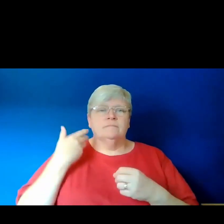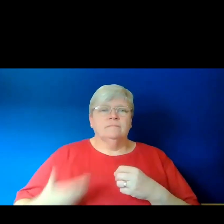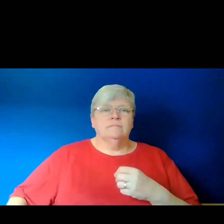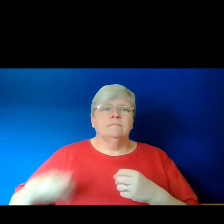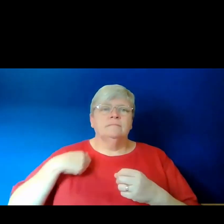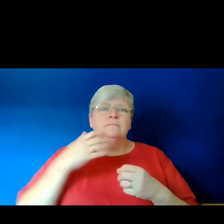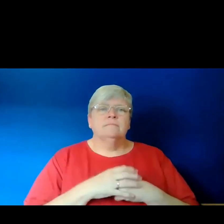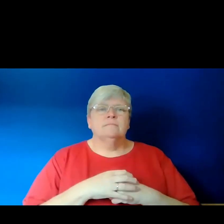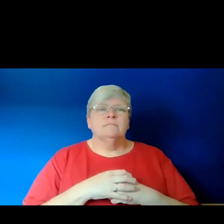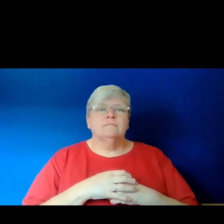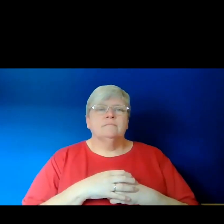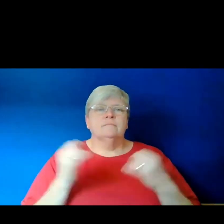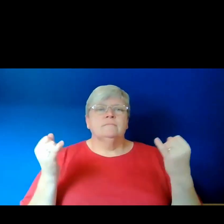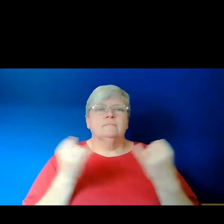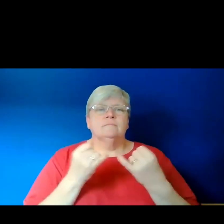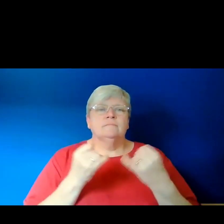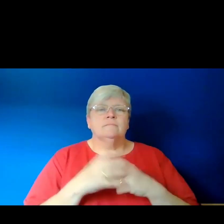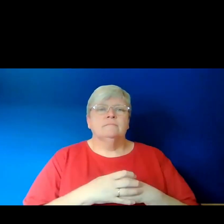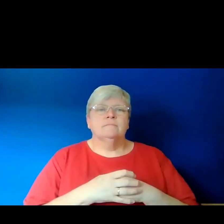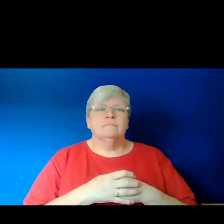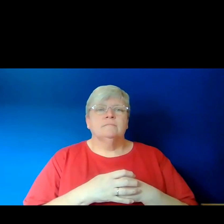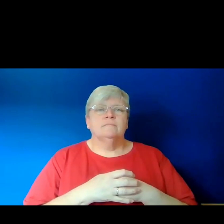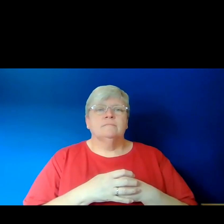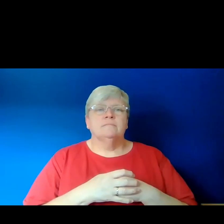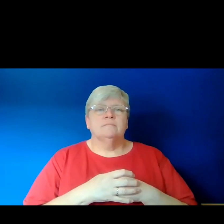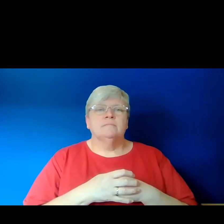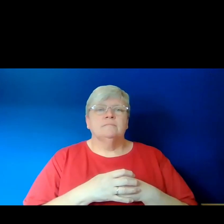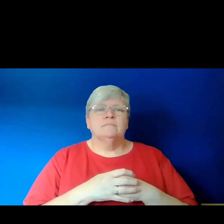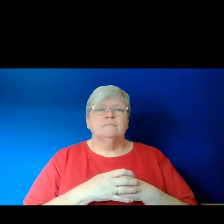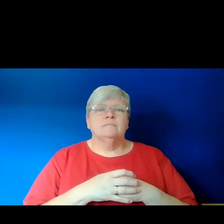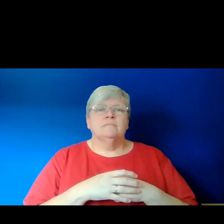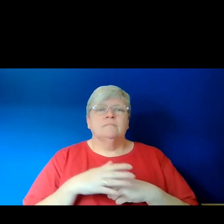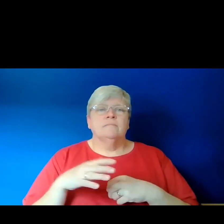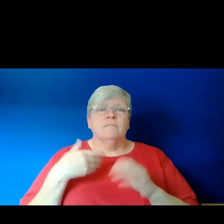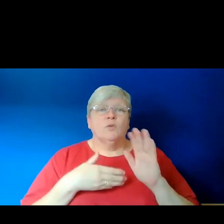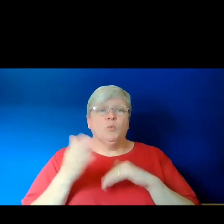To battle. Zhu Thi Trinh goes to war.